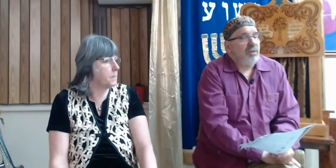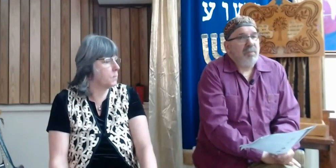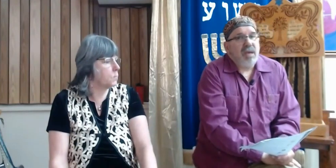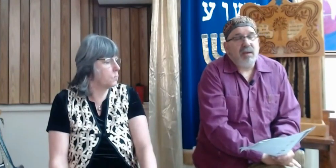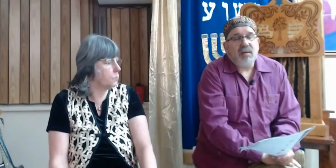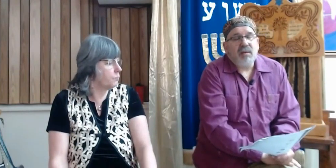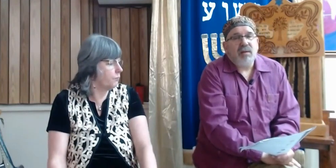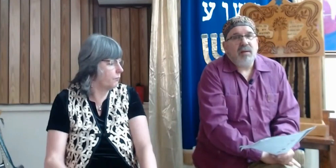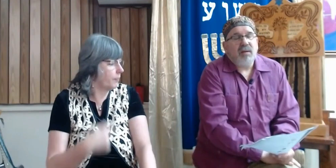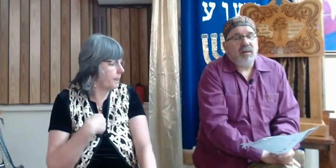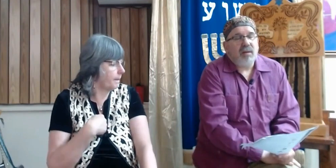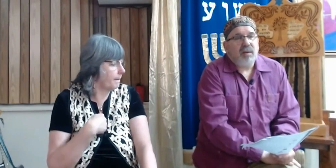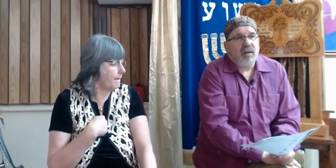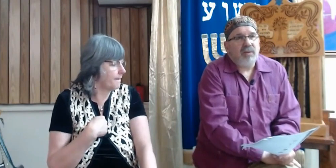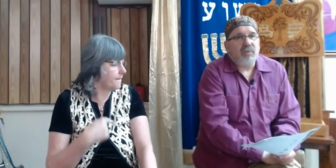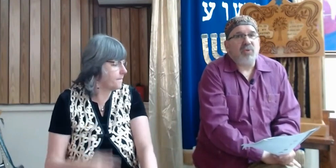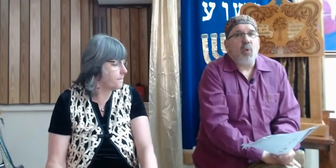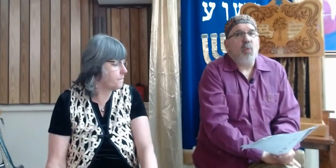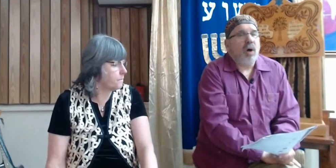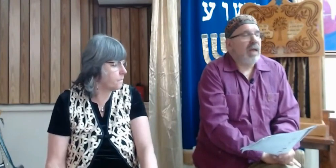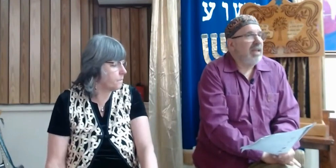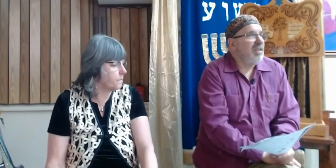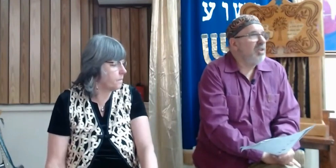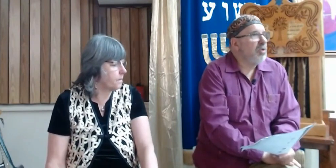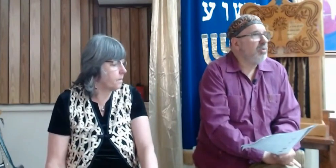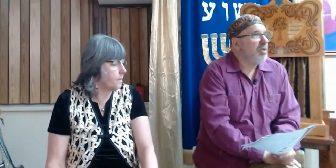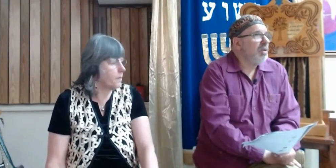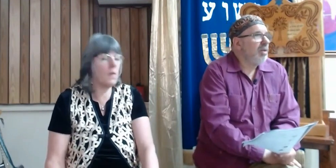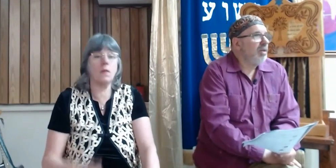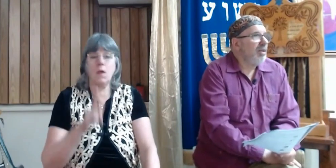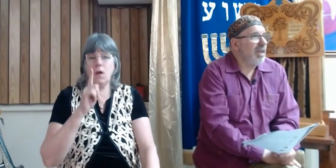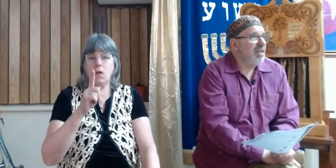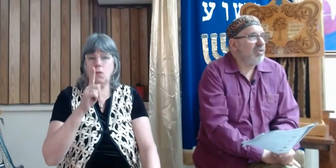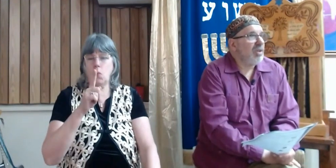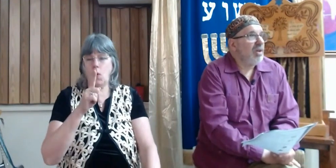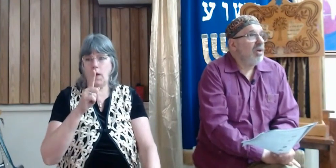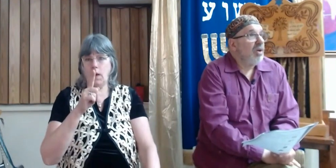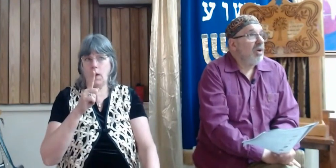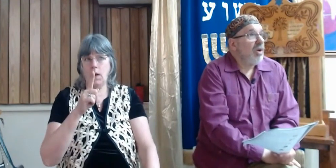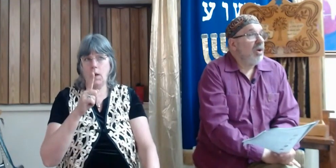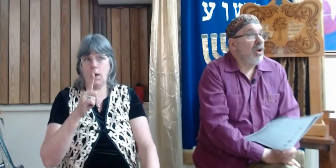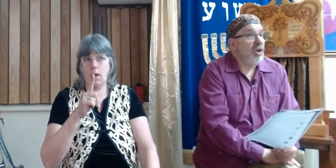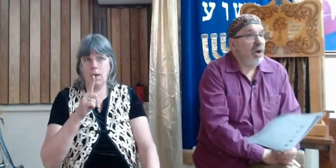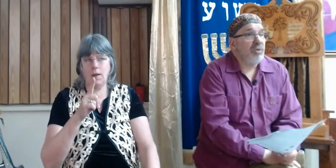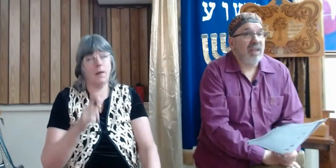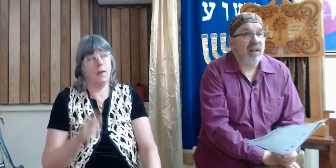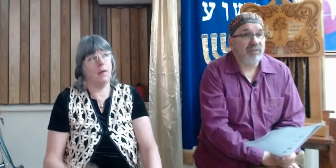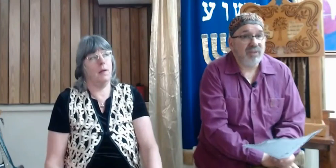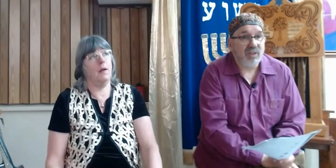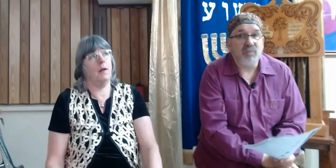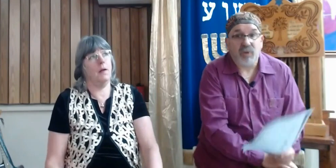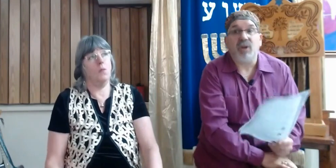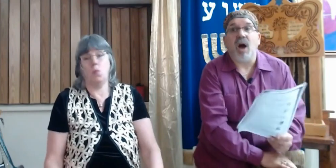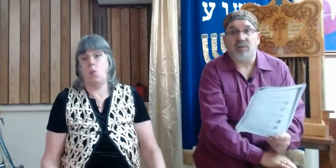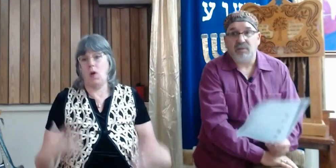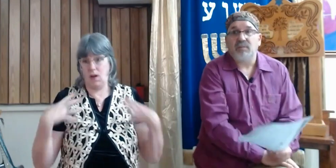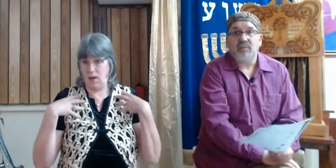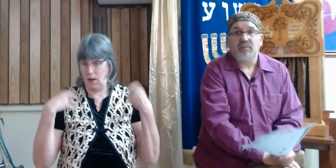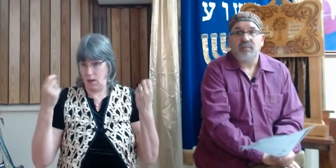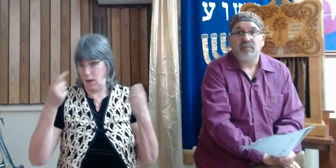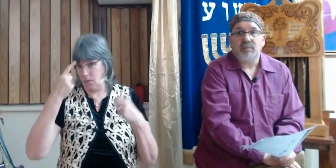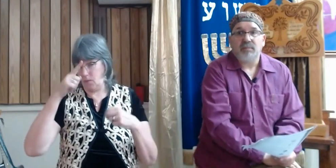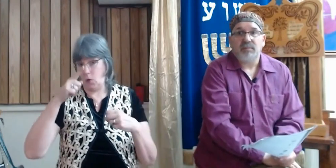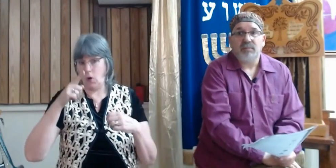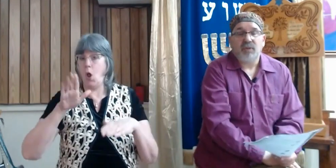To me, there is one antidote against a low self-esteem with God.